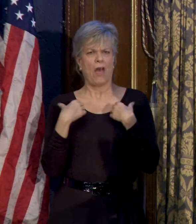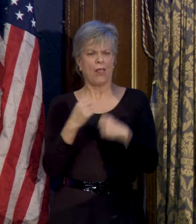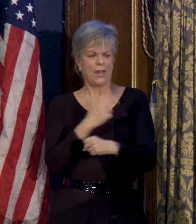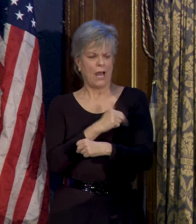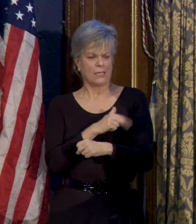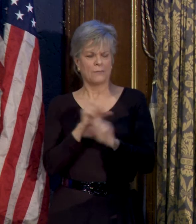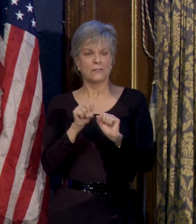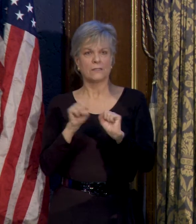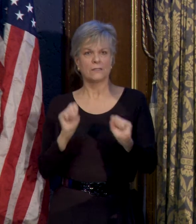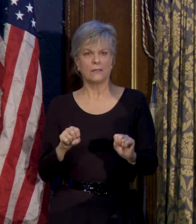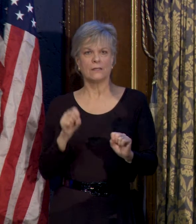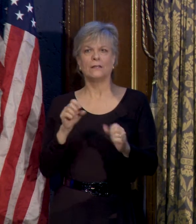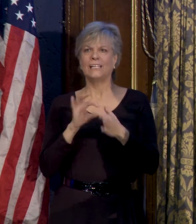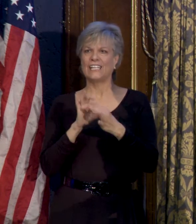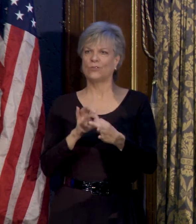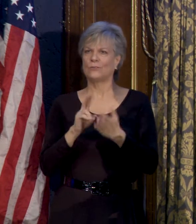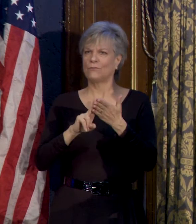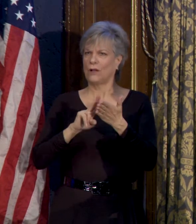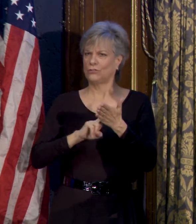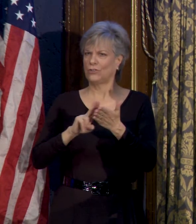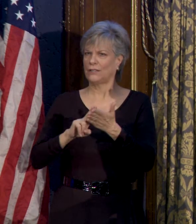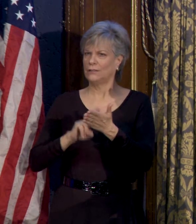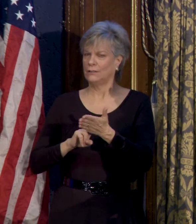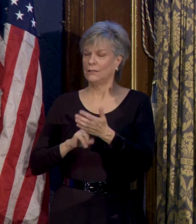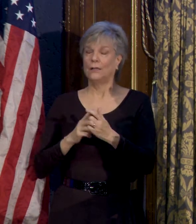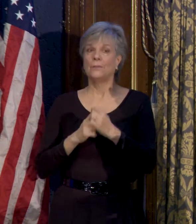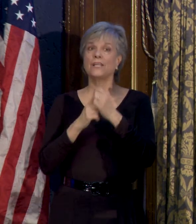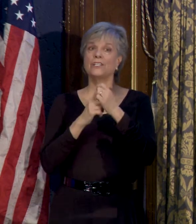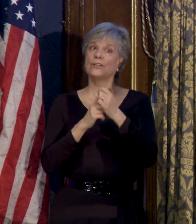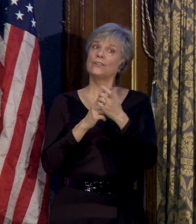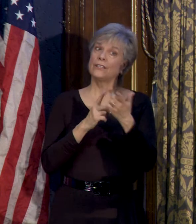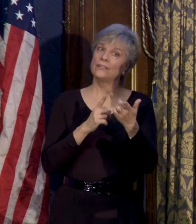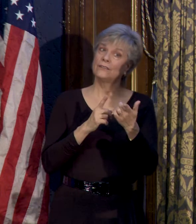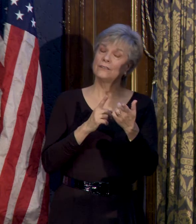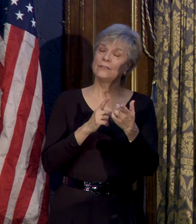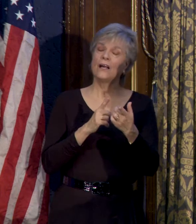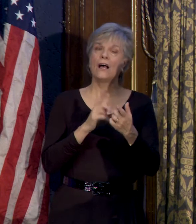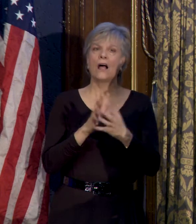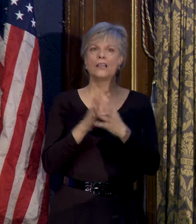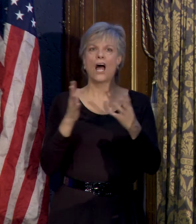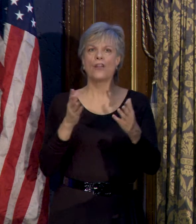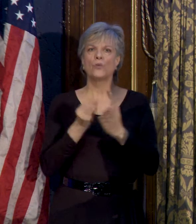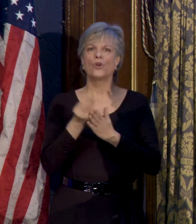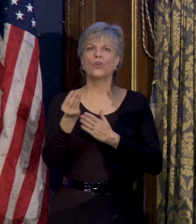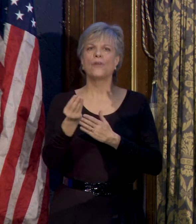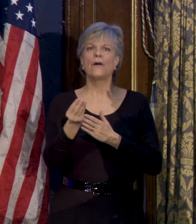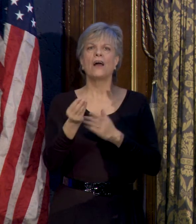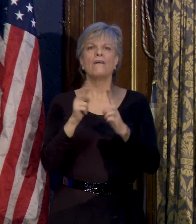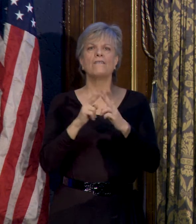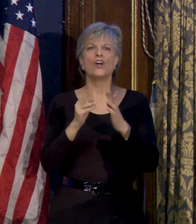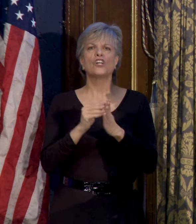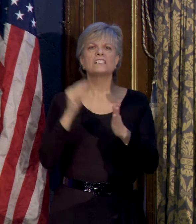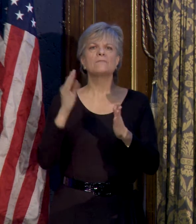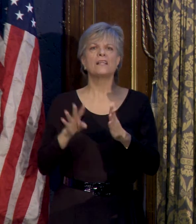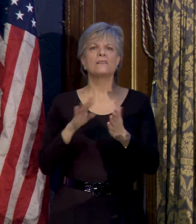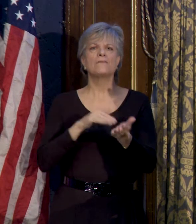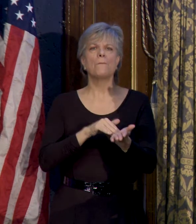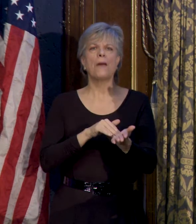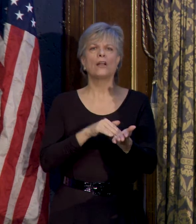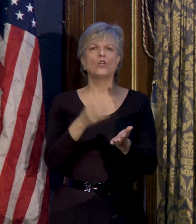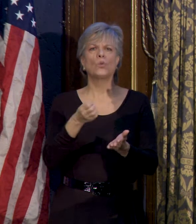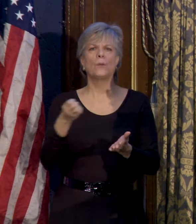in terms of contracting, particularly in light of the fact that a lot of the purchases they make are of very expensive medical equipment.